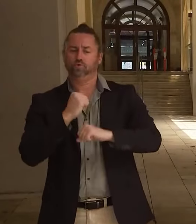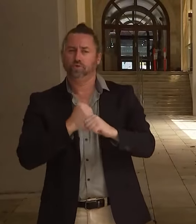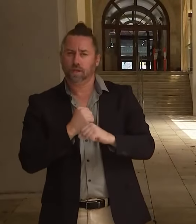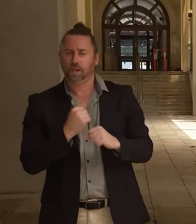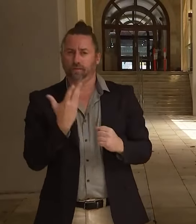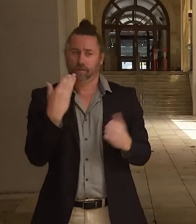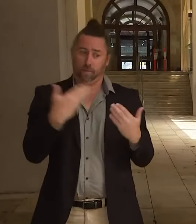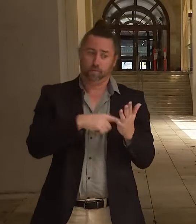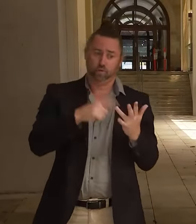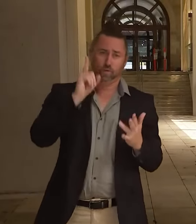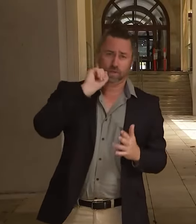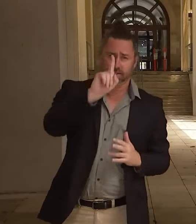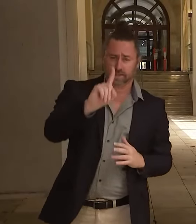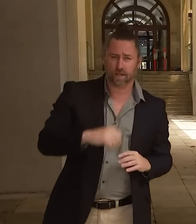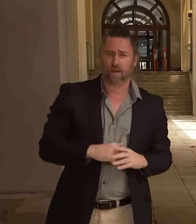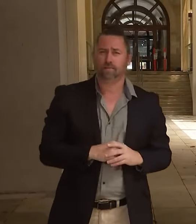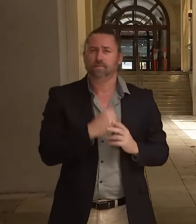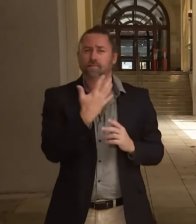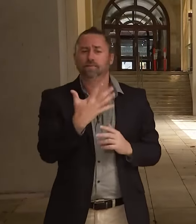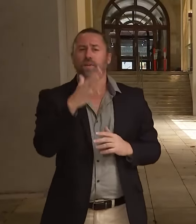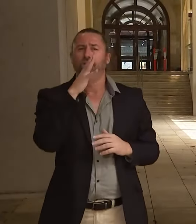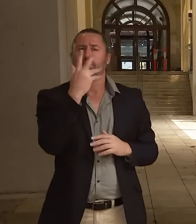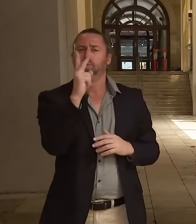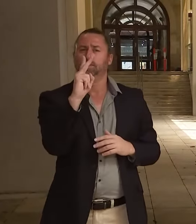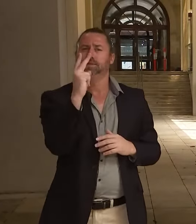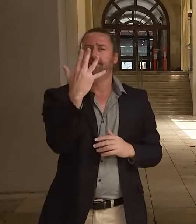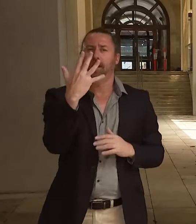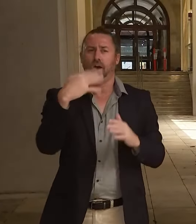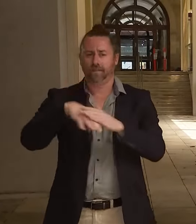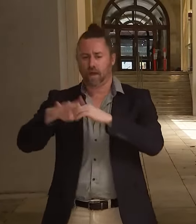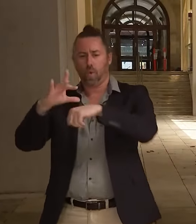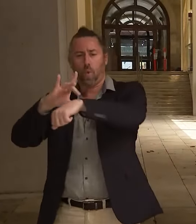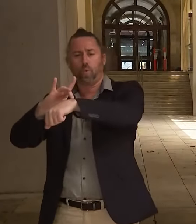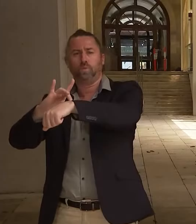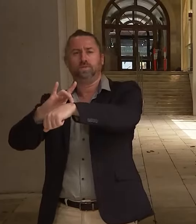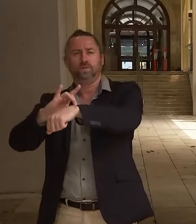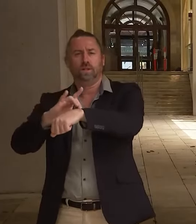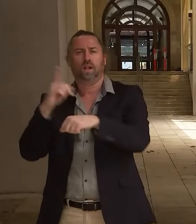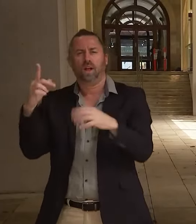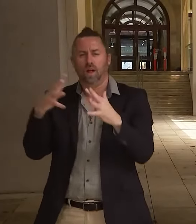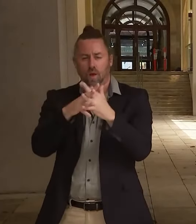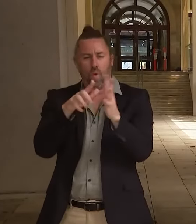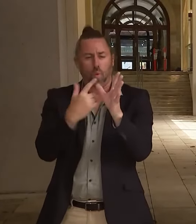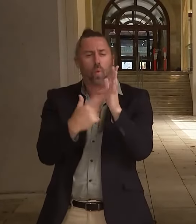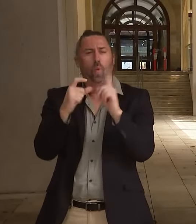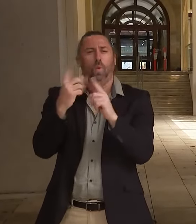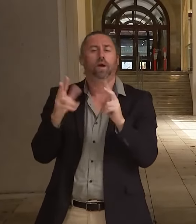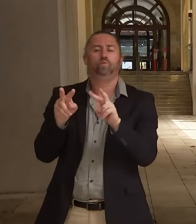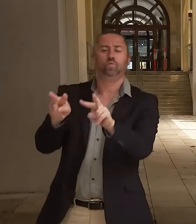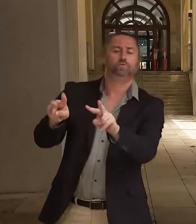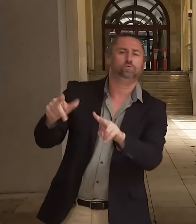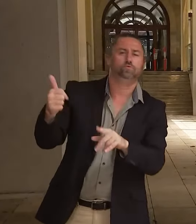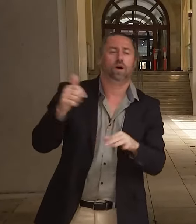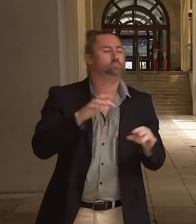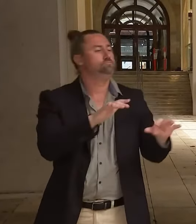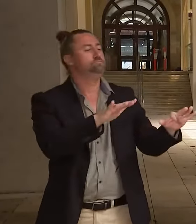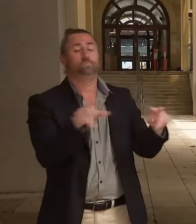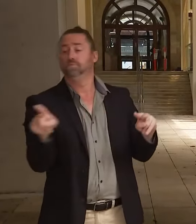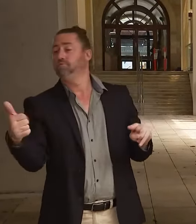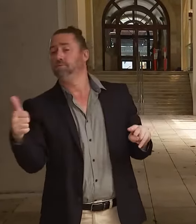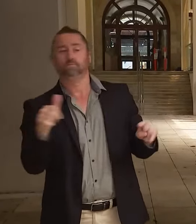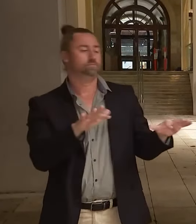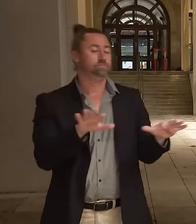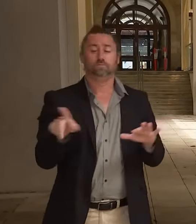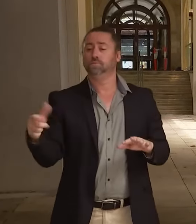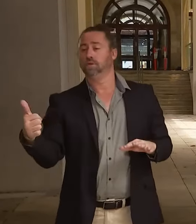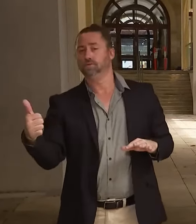There are 525 cases in hospital requiring treatment for COVID-19. So that's overall, and